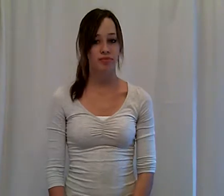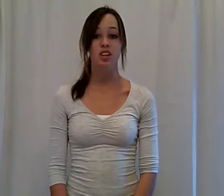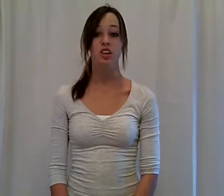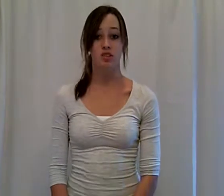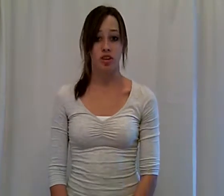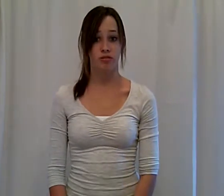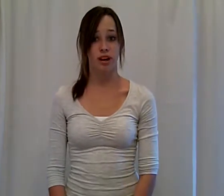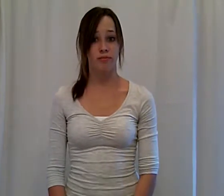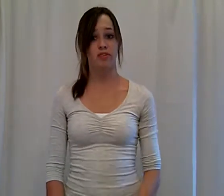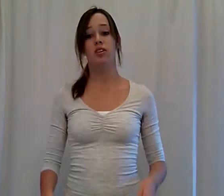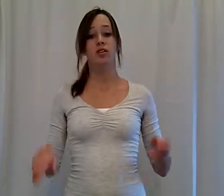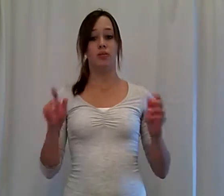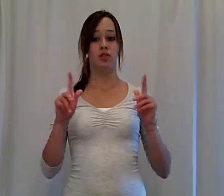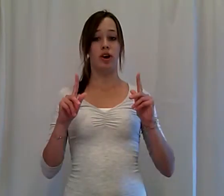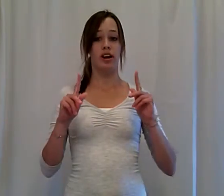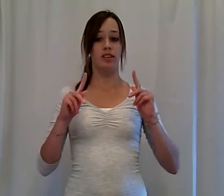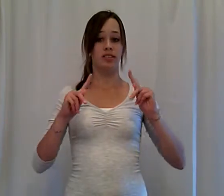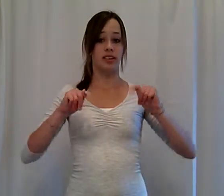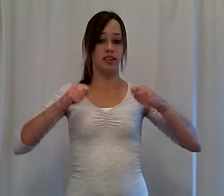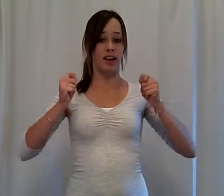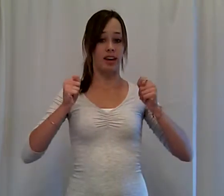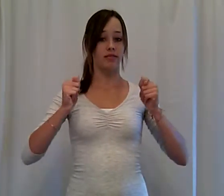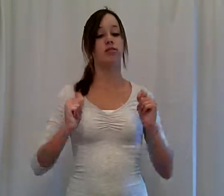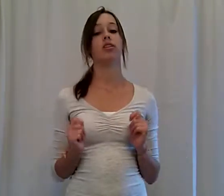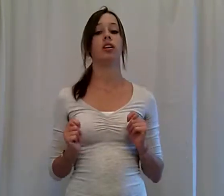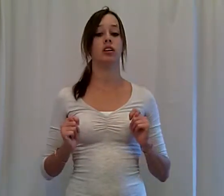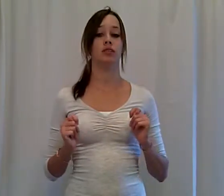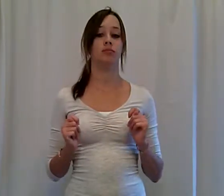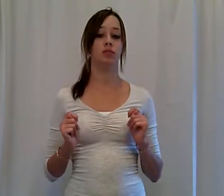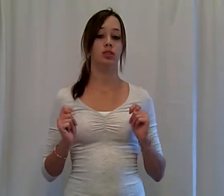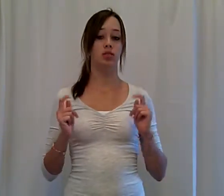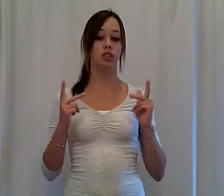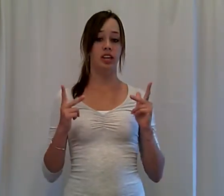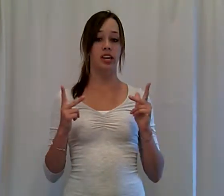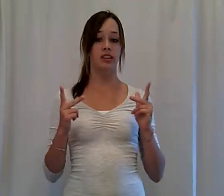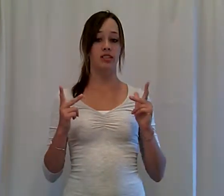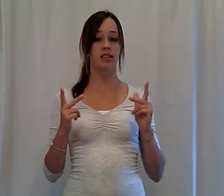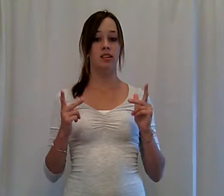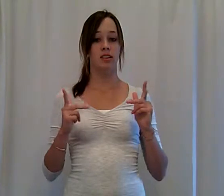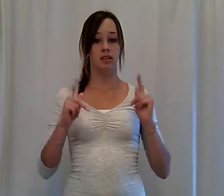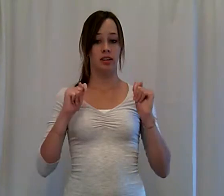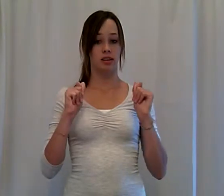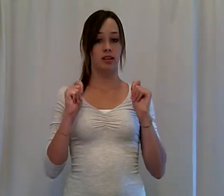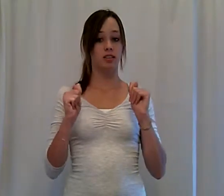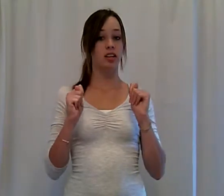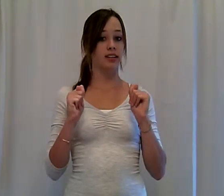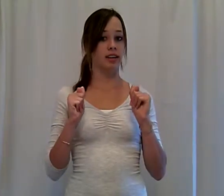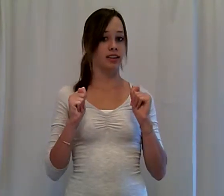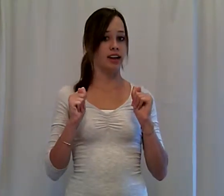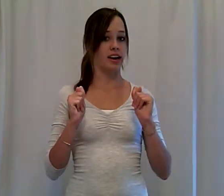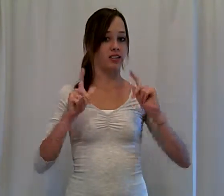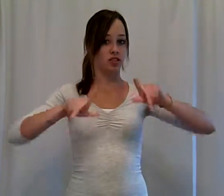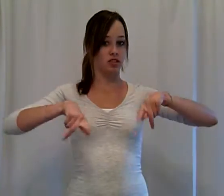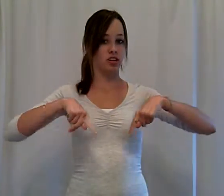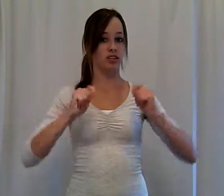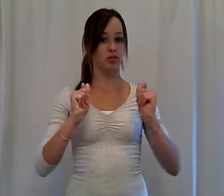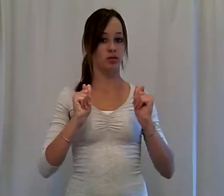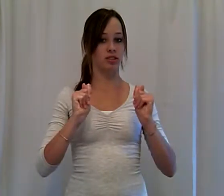You do that three times. But try is like that. Use t hands. It's going to end like that. So you just kind of twist